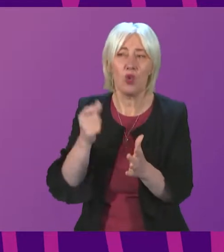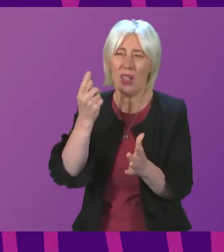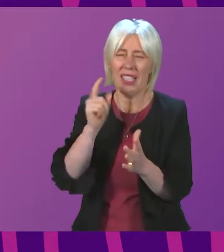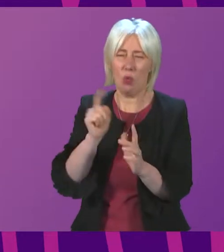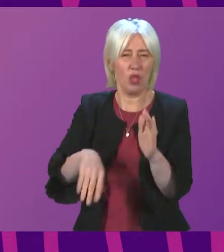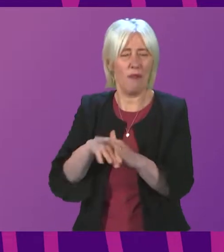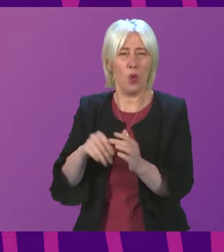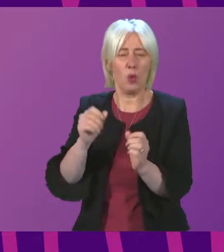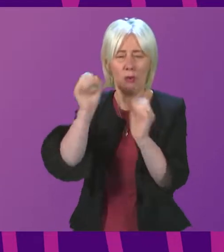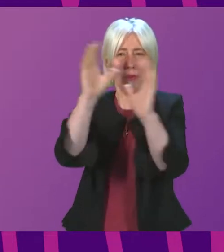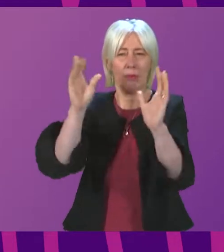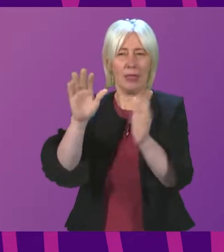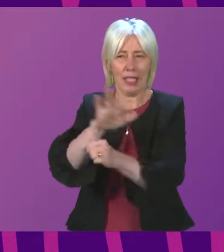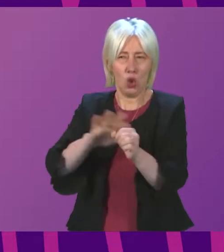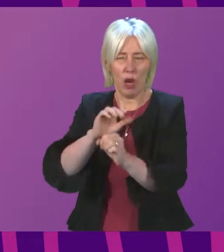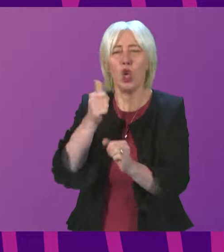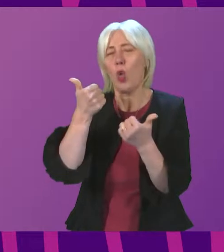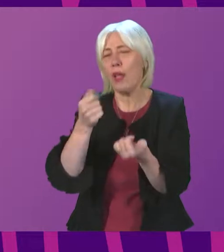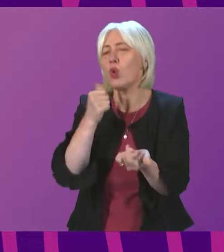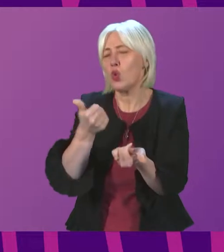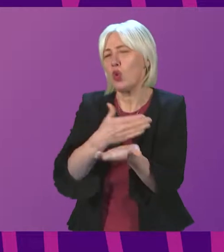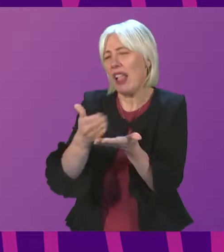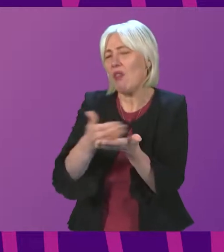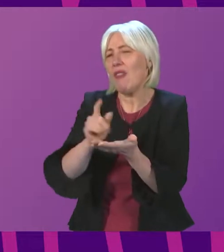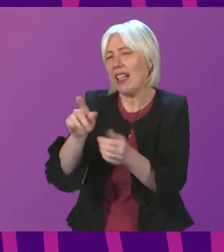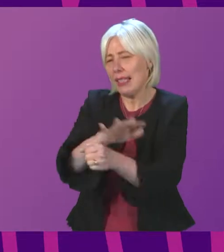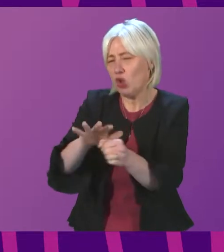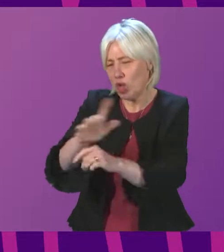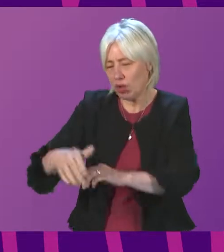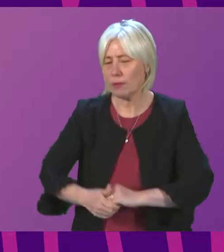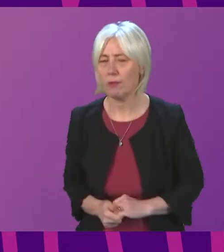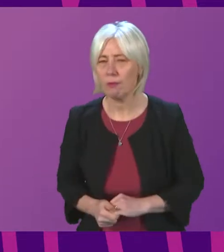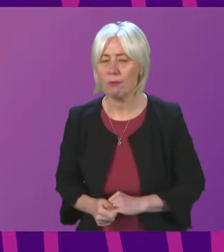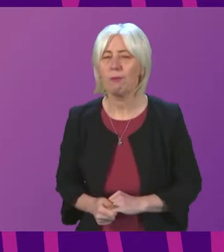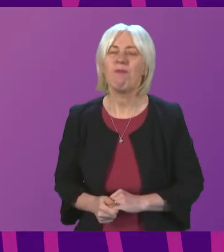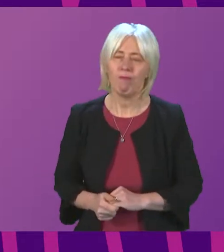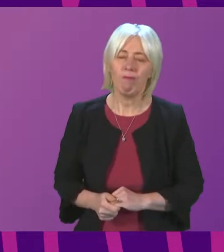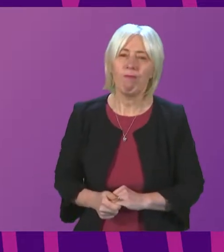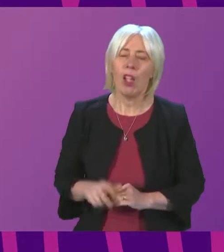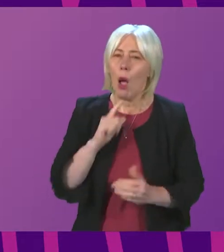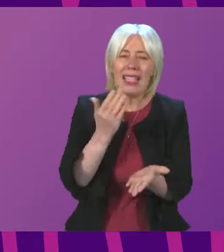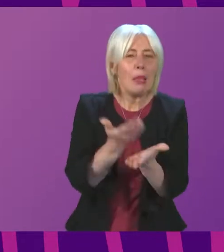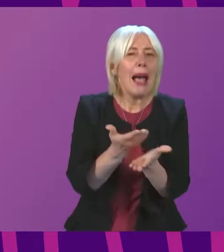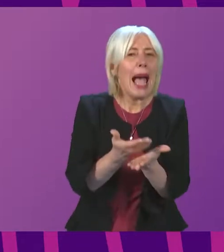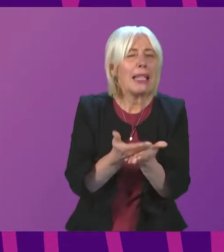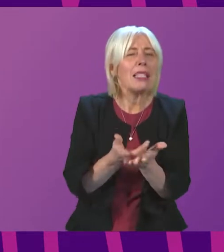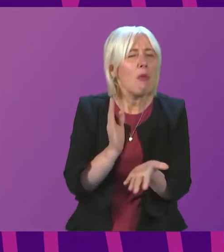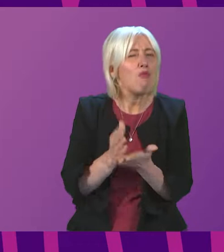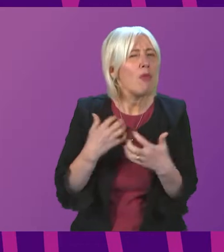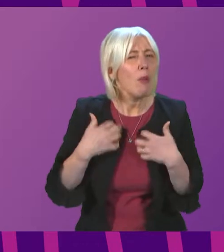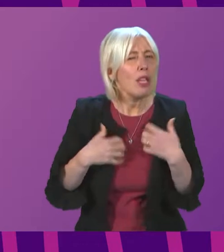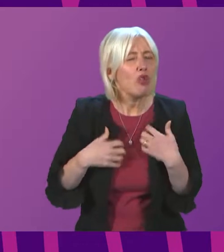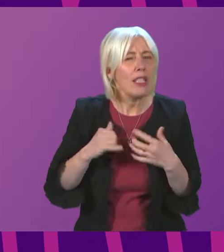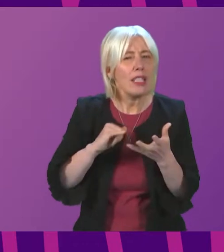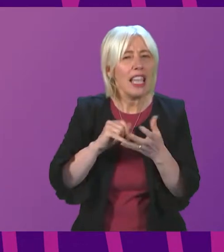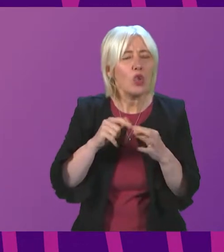is so clarifying that would be very useful ruth mcguire yeah on in terms of demand i'd be interested to know how the